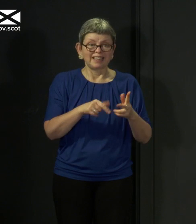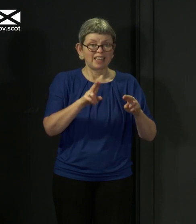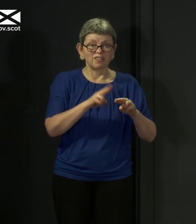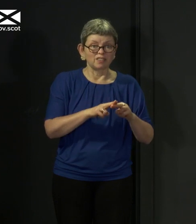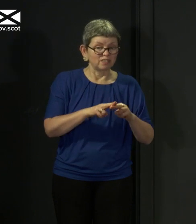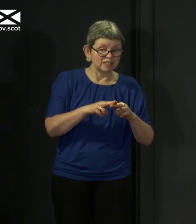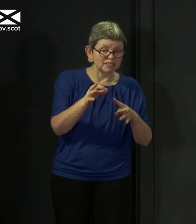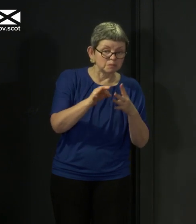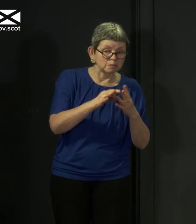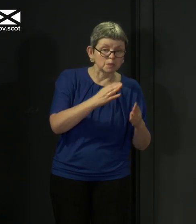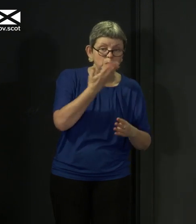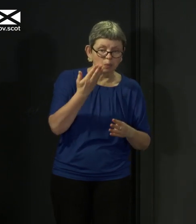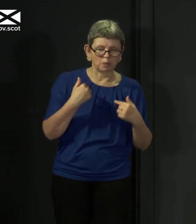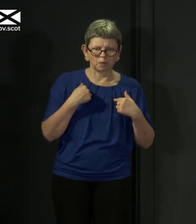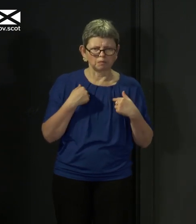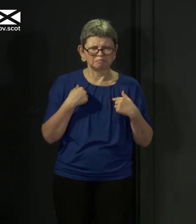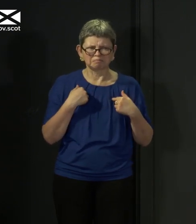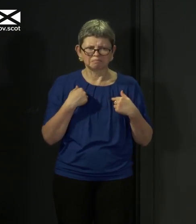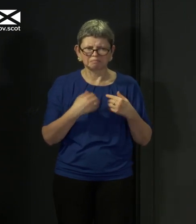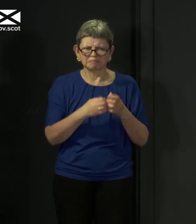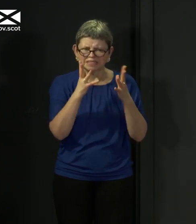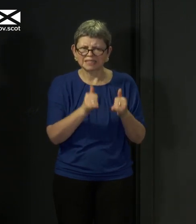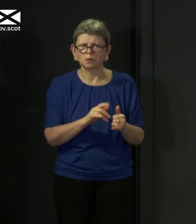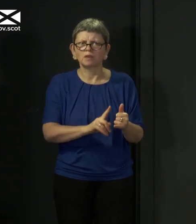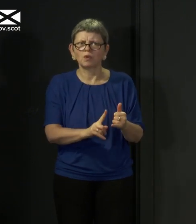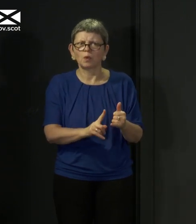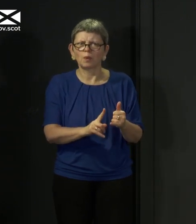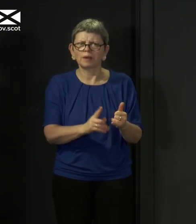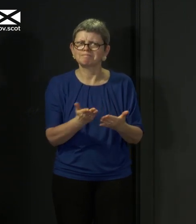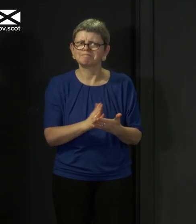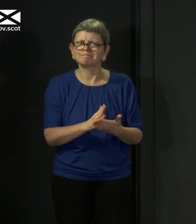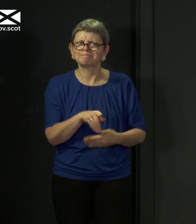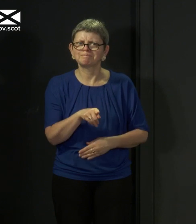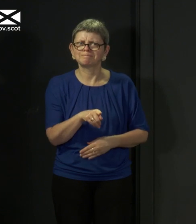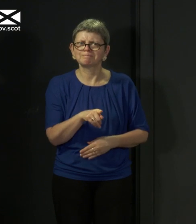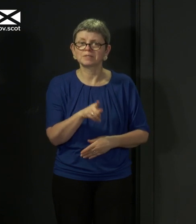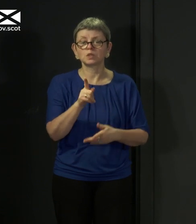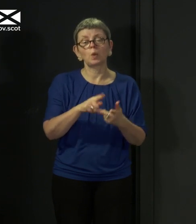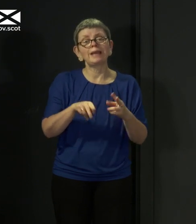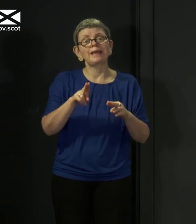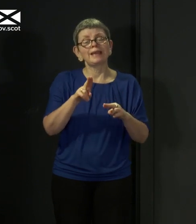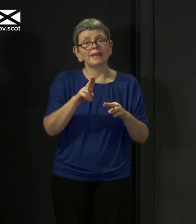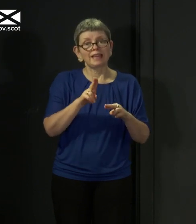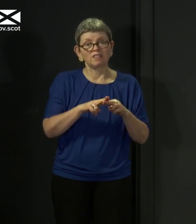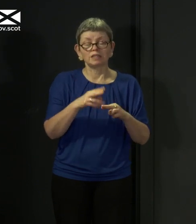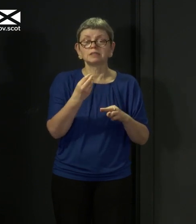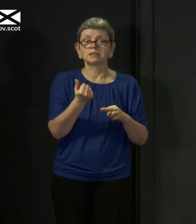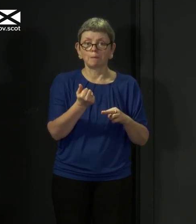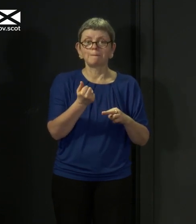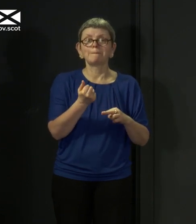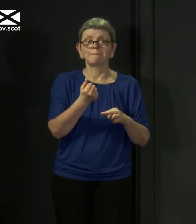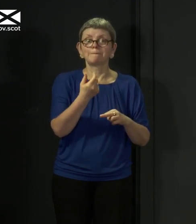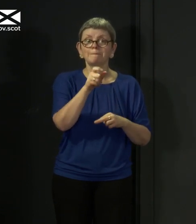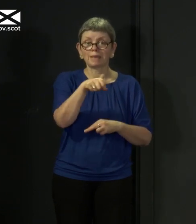don't have symptoms. So we, you know, there is evidence out there about people who are asymptomatic perhaps sharing virus, but we